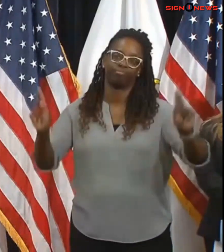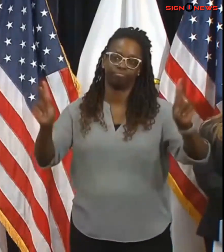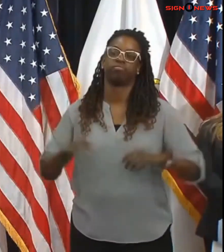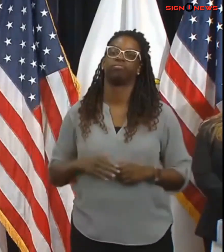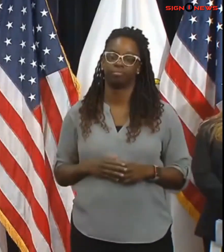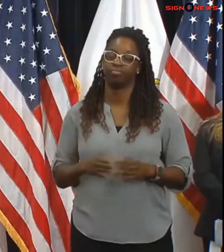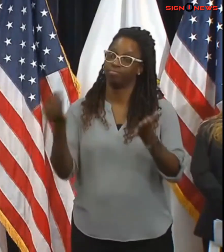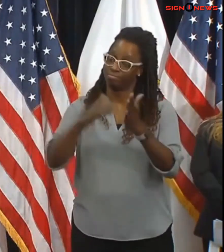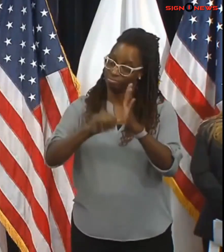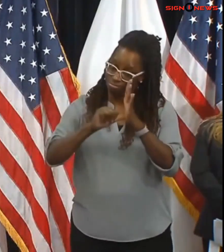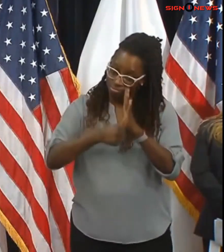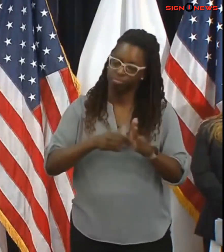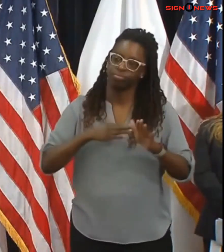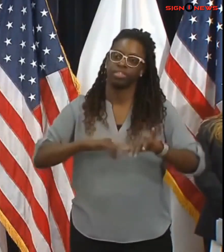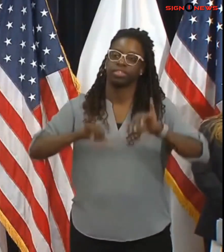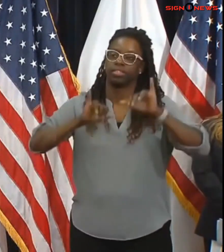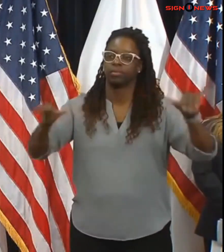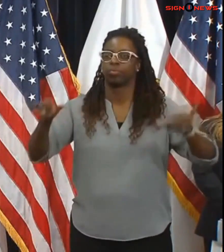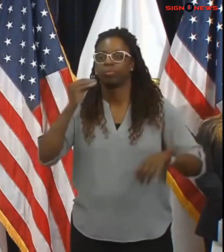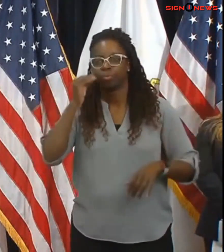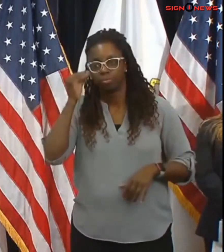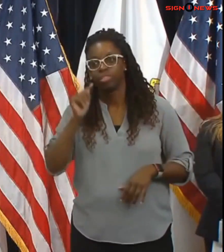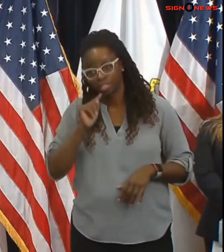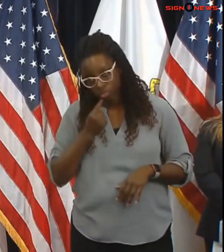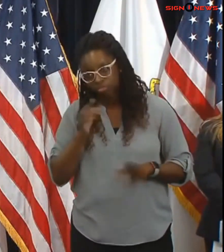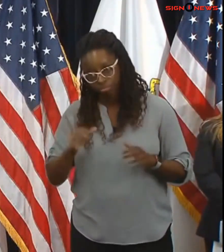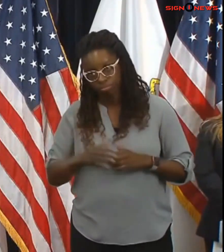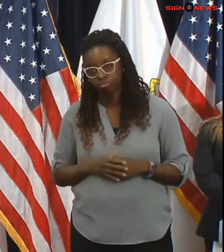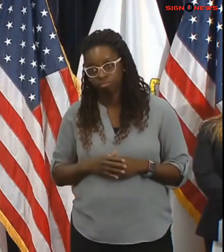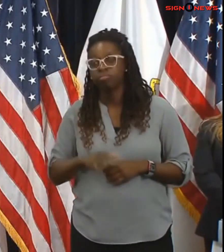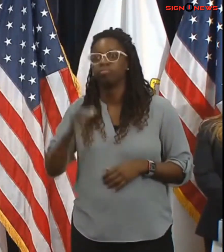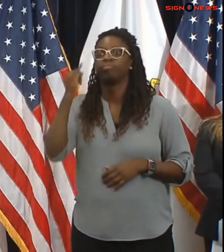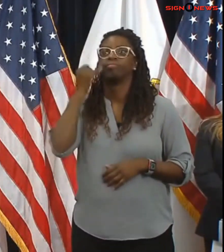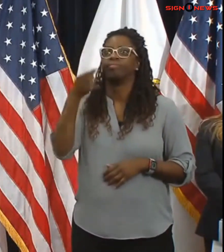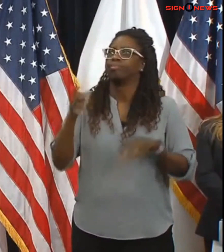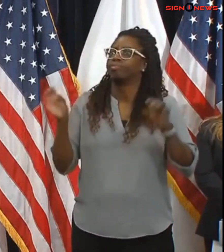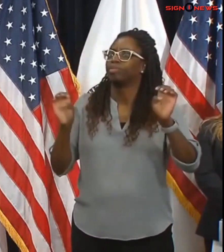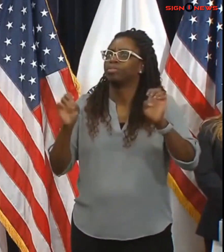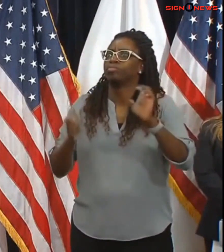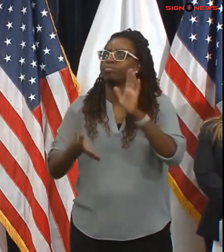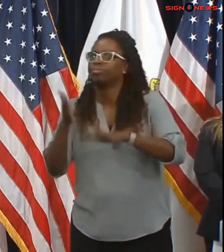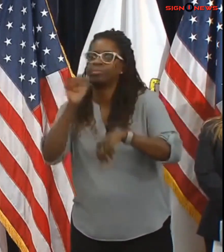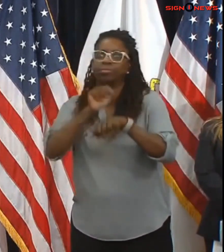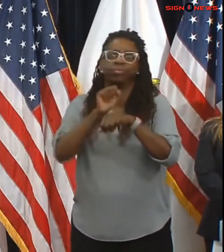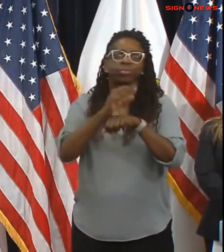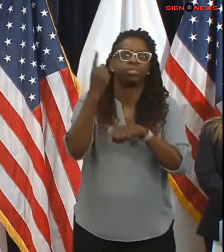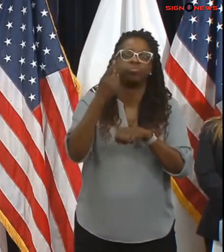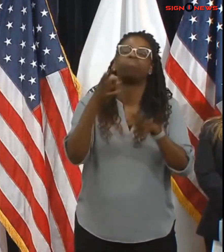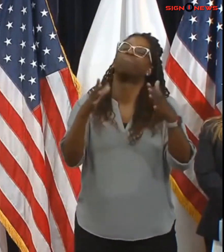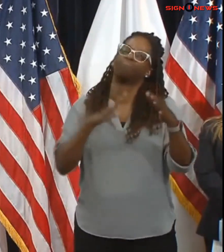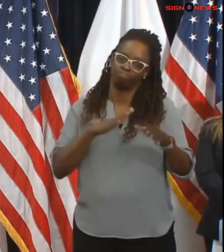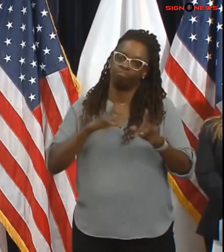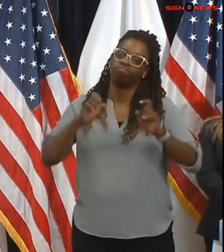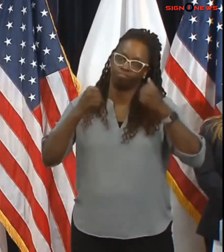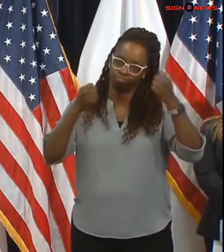some very essential and absolute reason for being out. And if you do go out be enormously careful